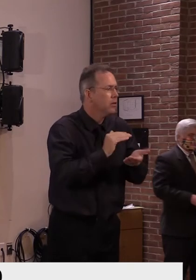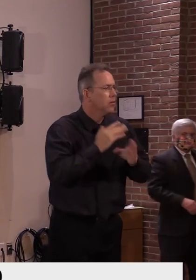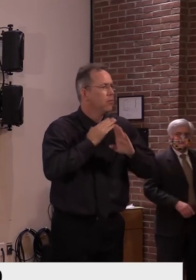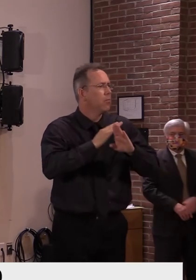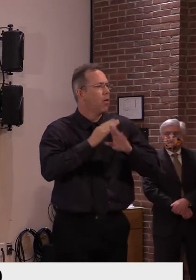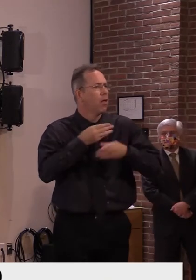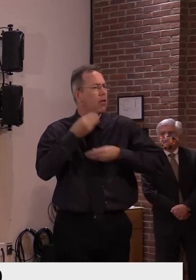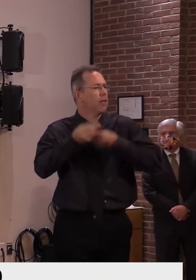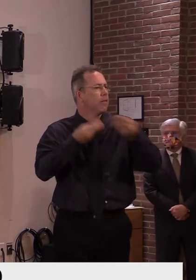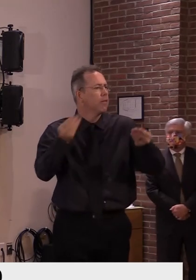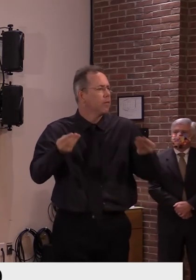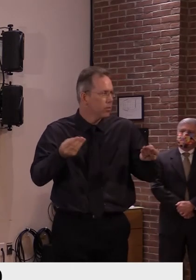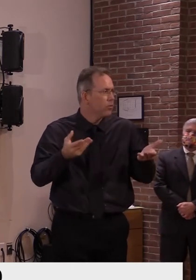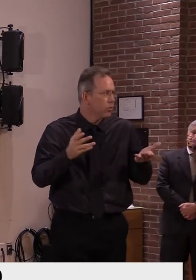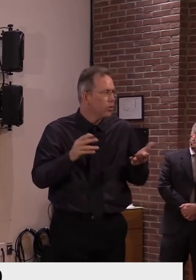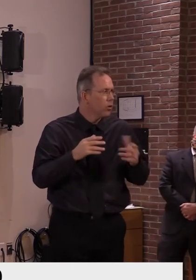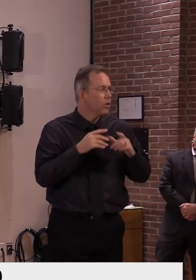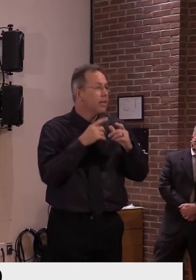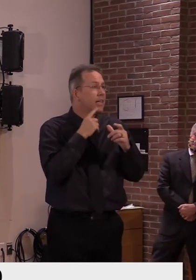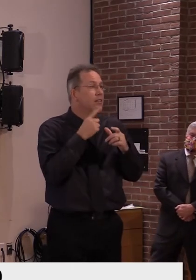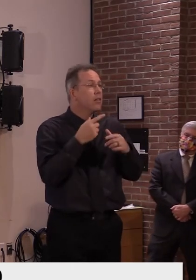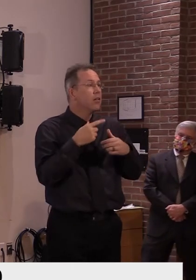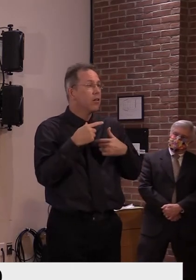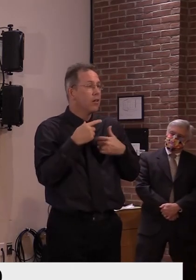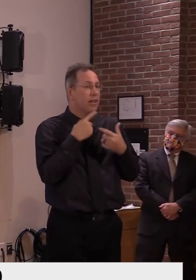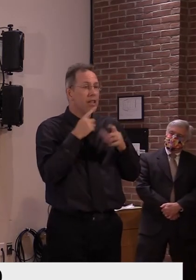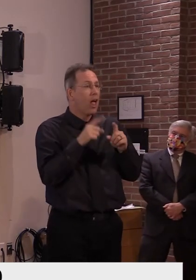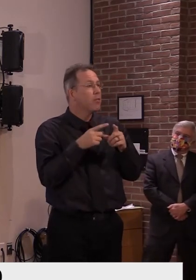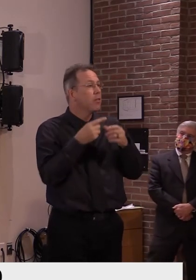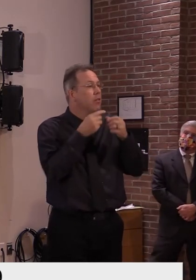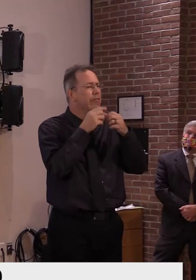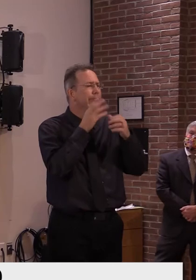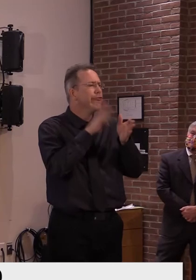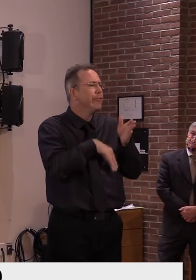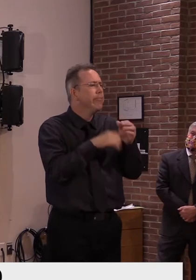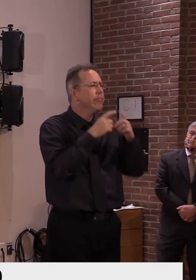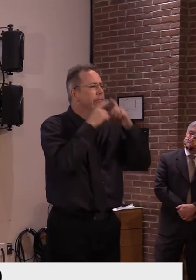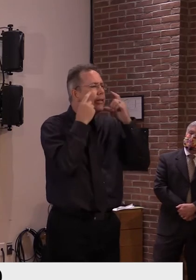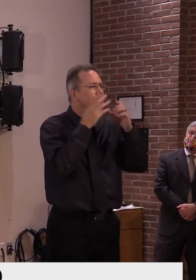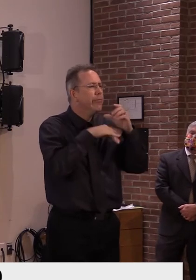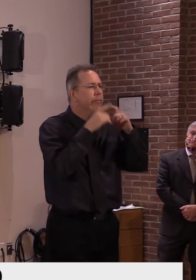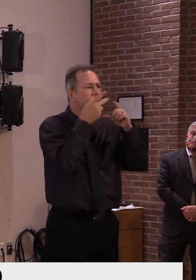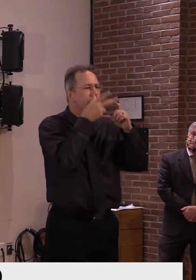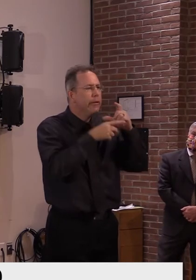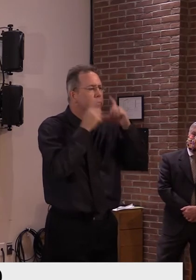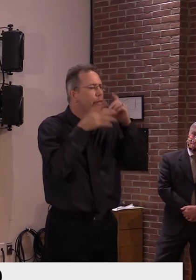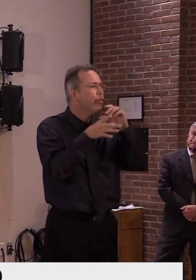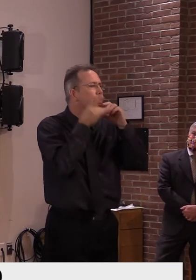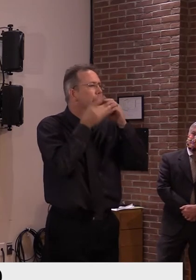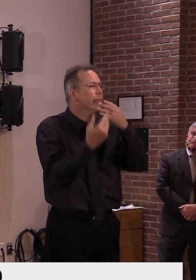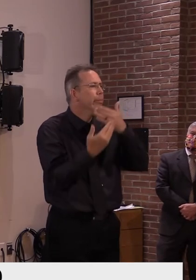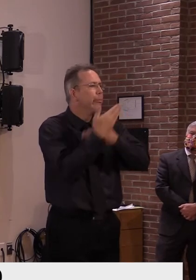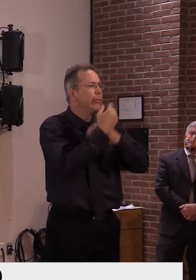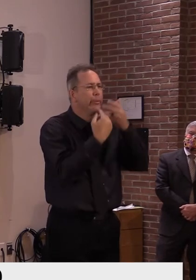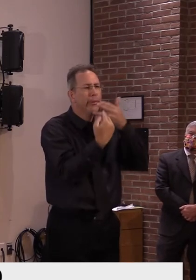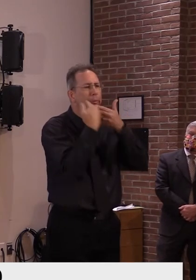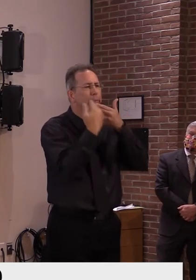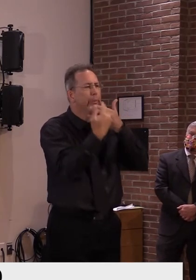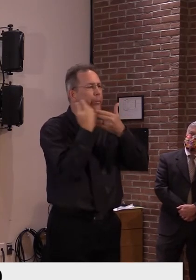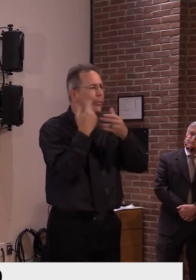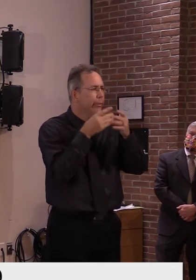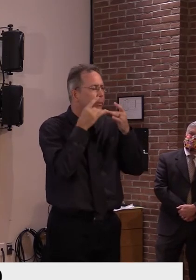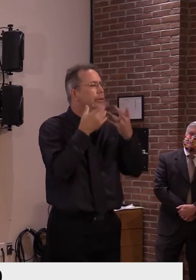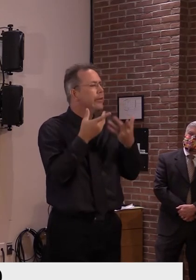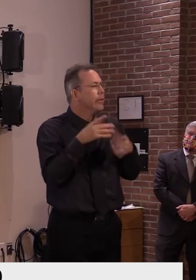the illness that you'll subsequently suffer because of that will be milder because of wearing the mask. So I can't, again,